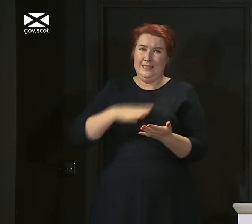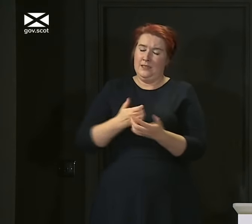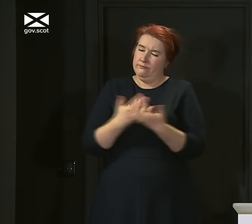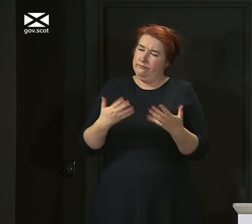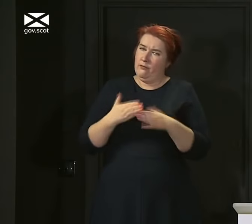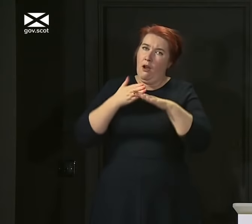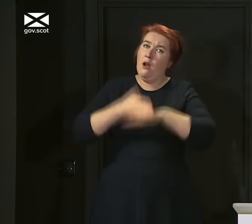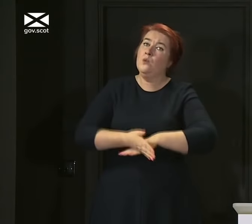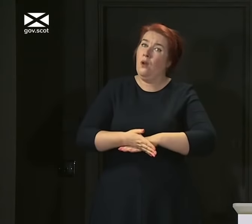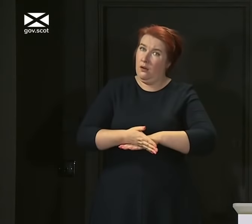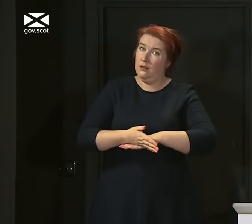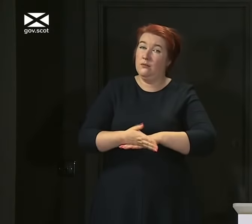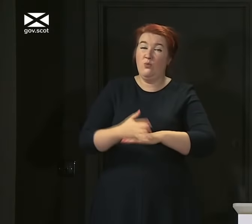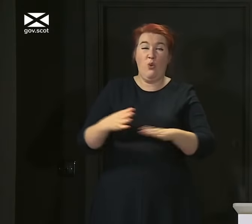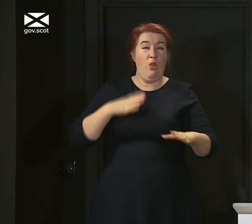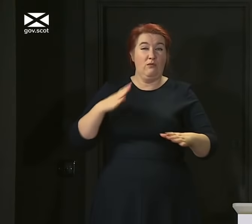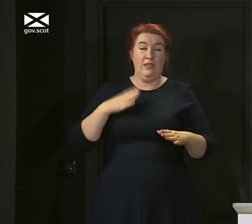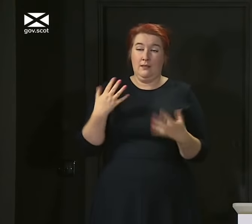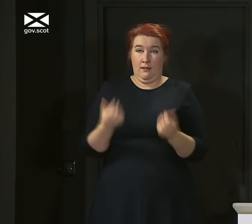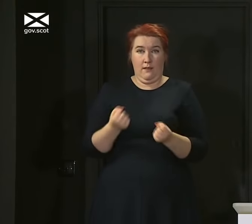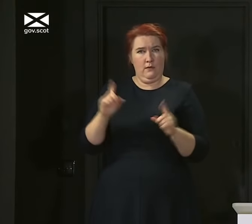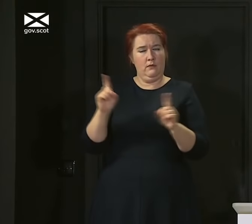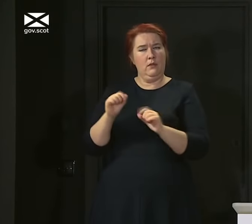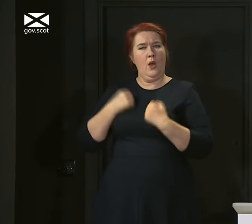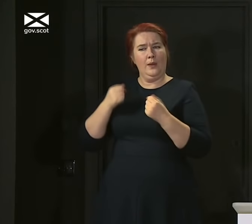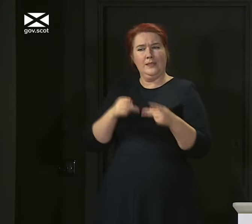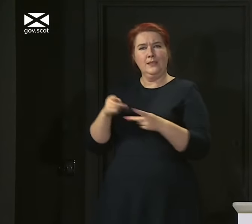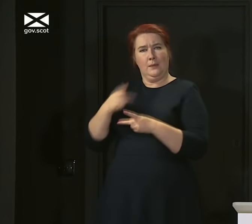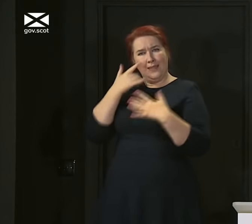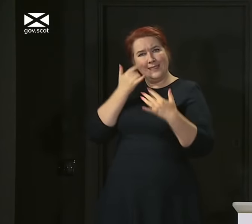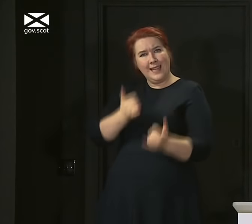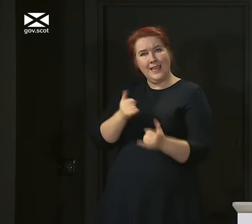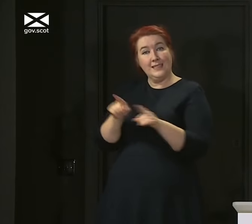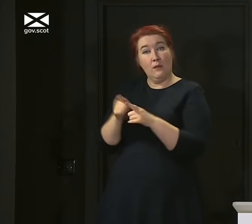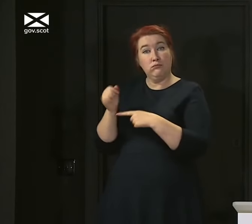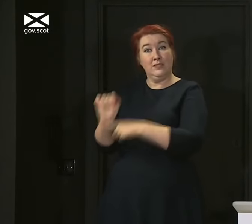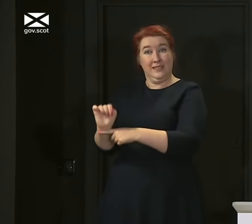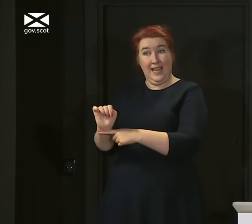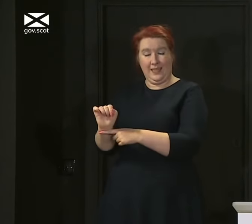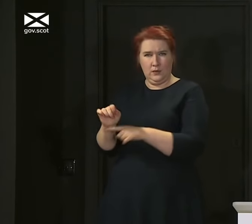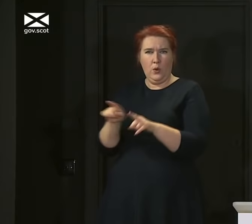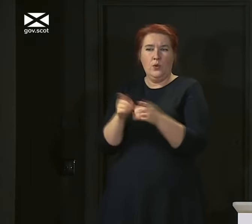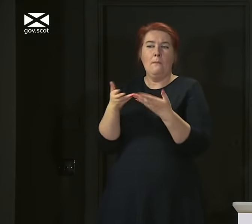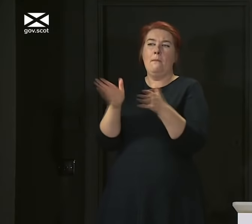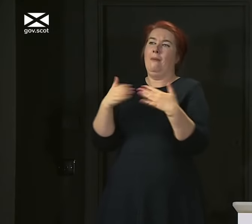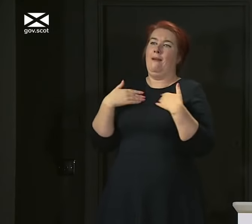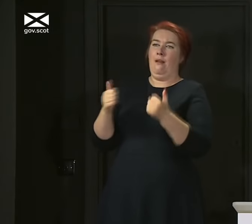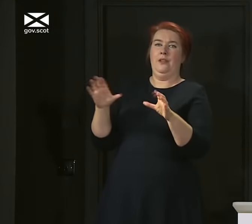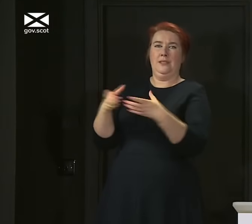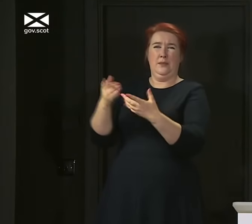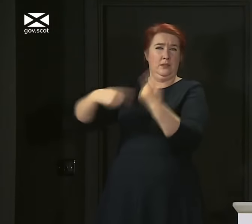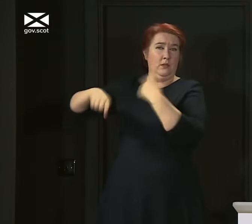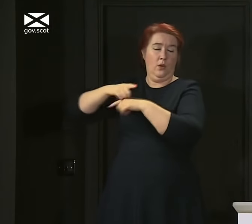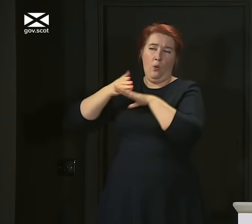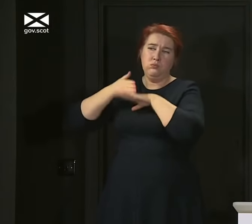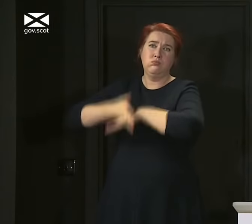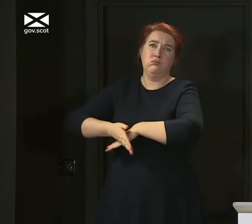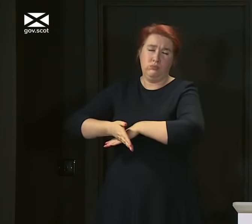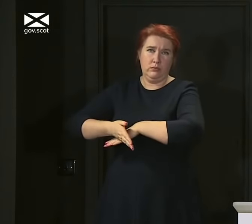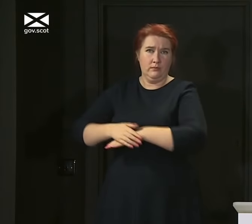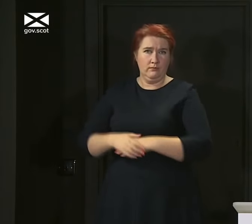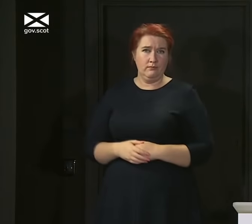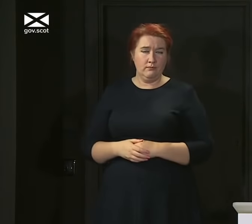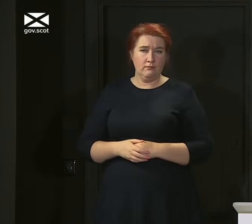ongoing on the part of our test and protect teams, and indeed our public health teams more widely in every part of the country.